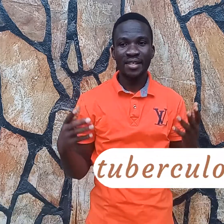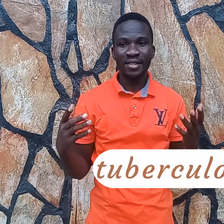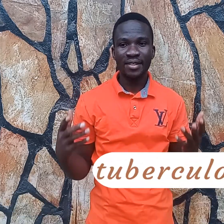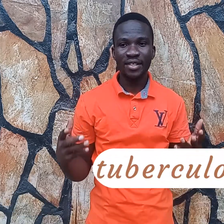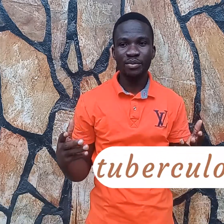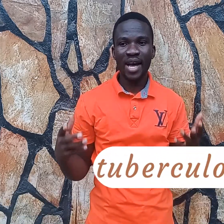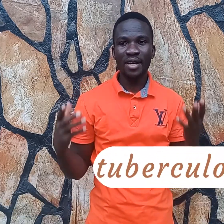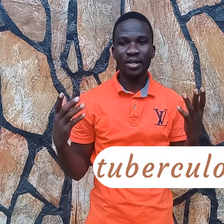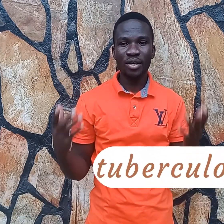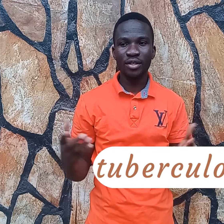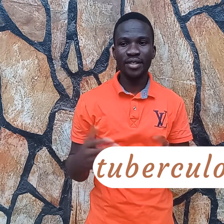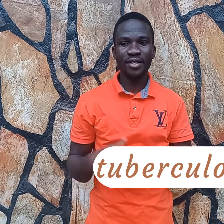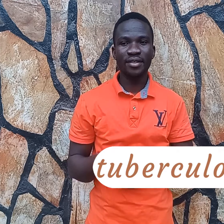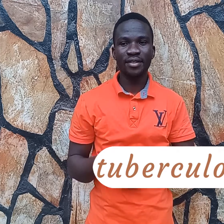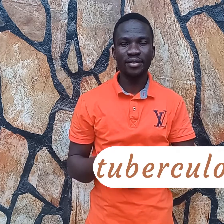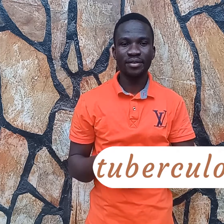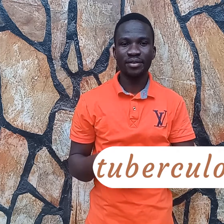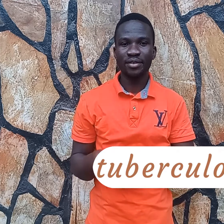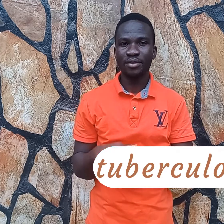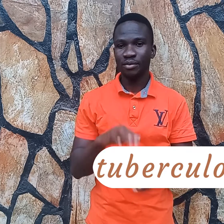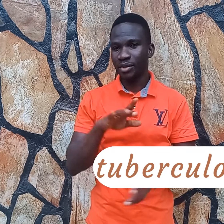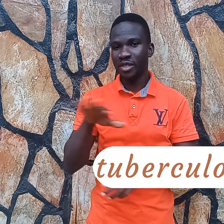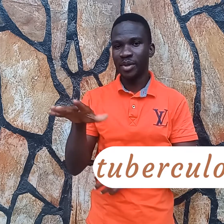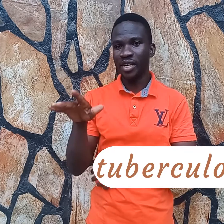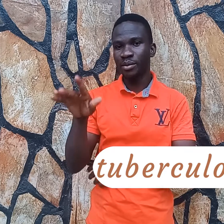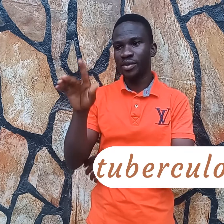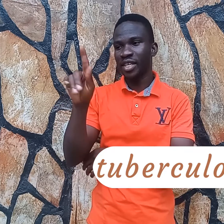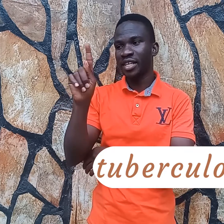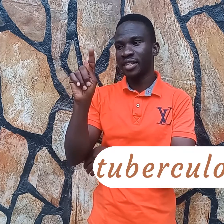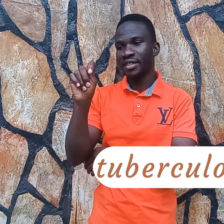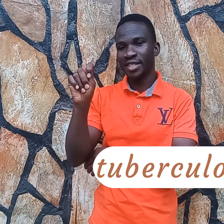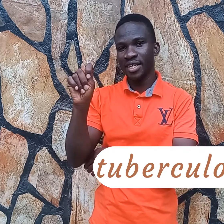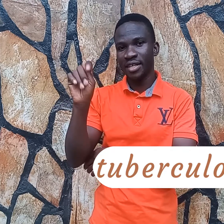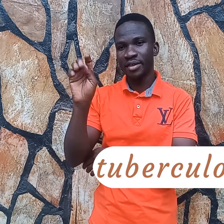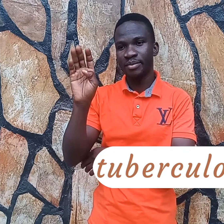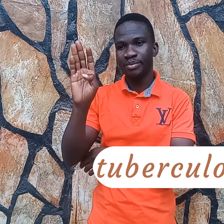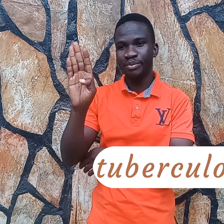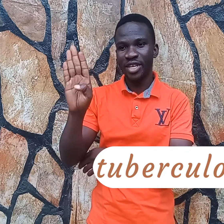super closest it's well say T me